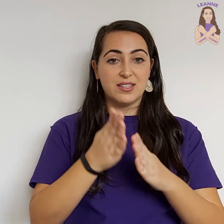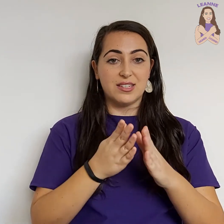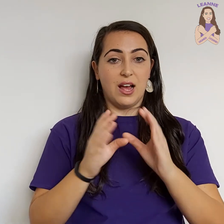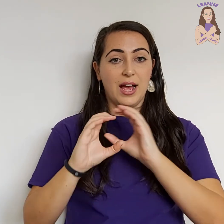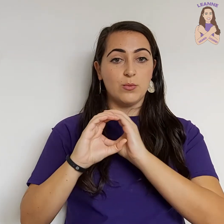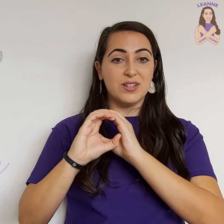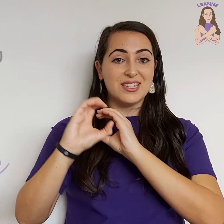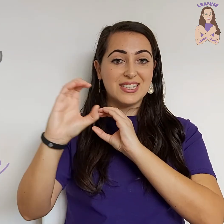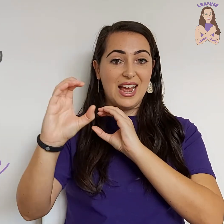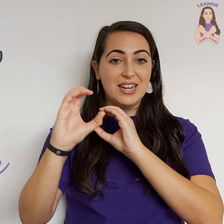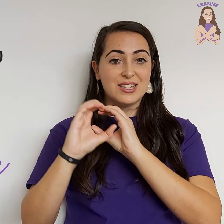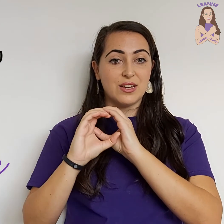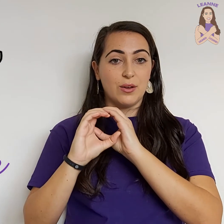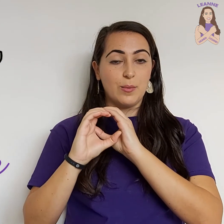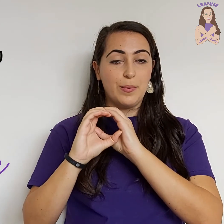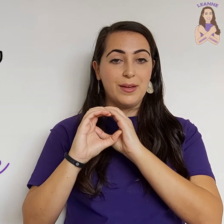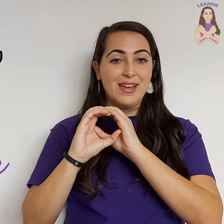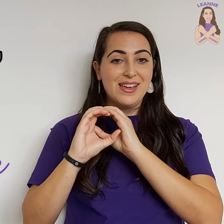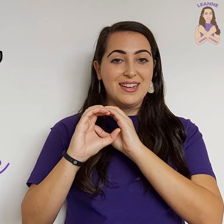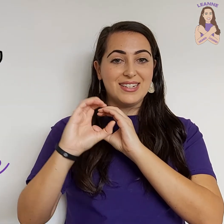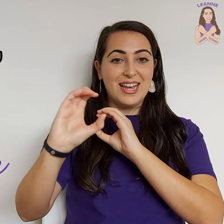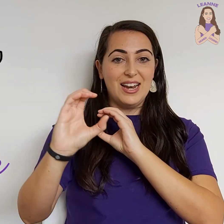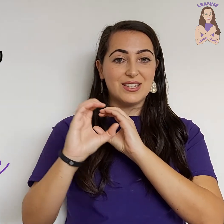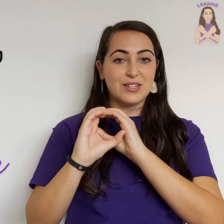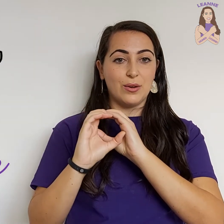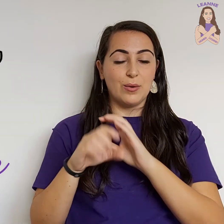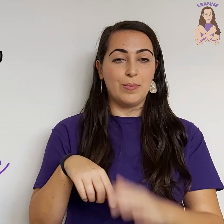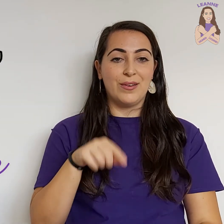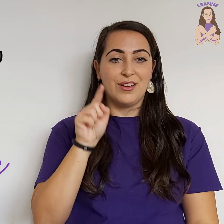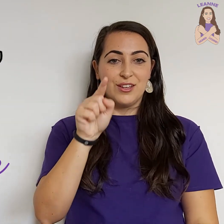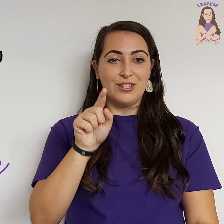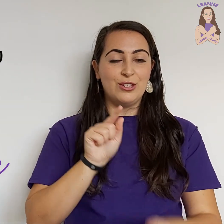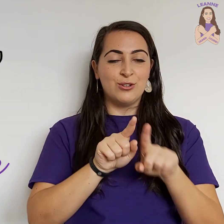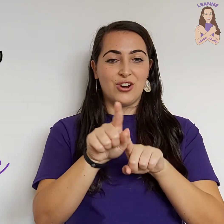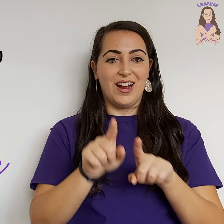sign was telescope. Telescope. You try.